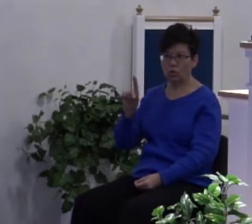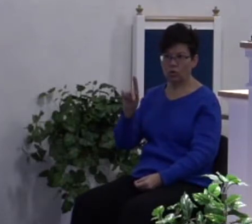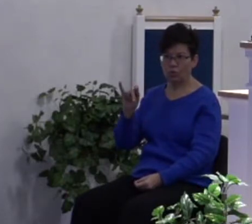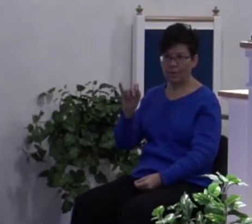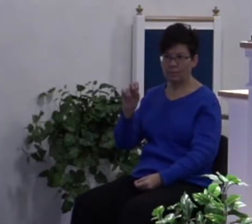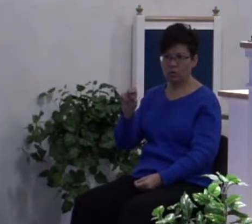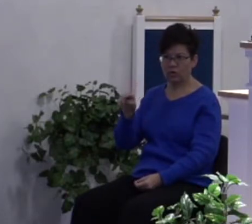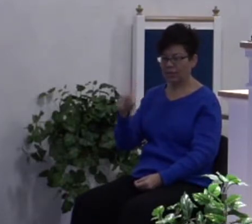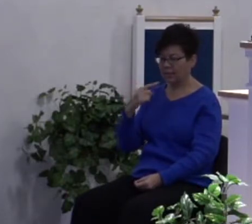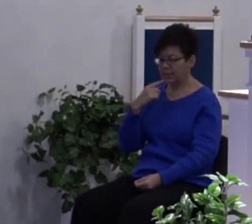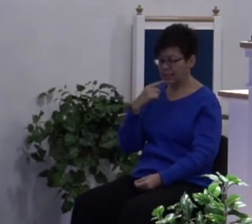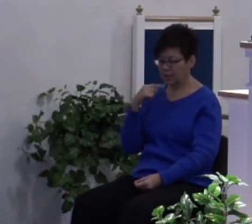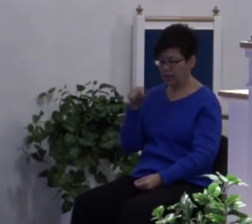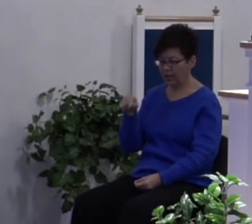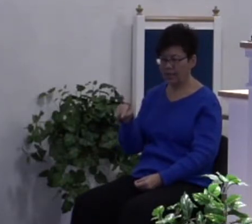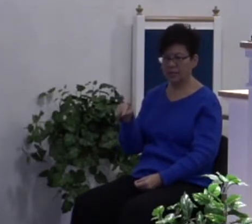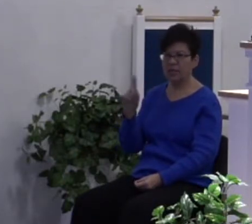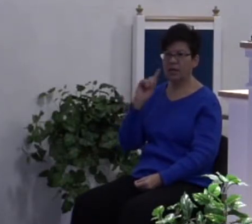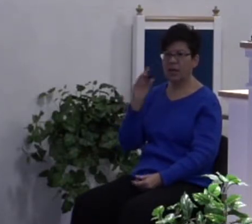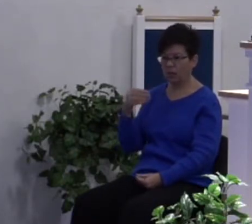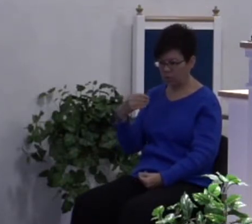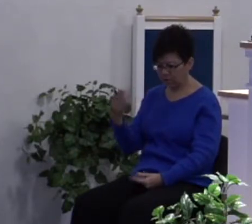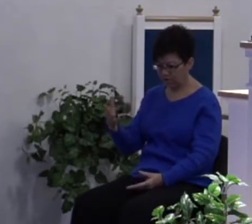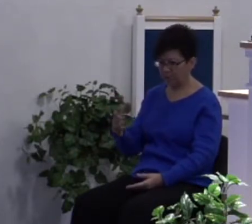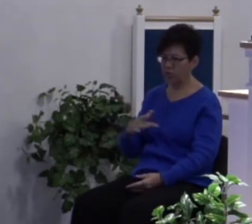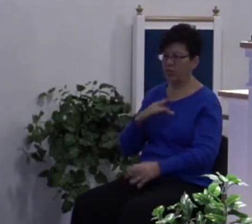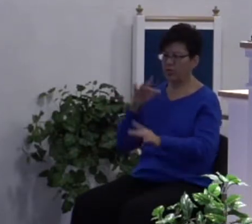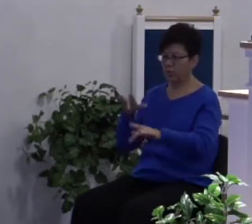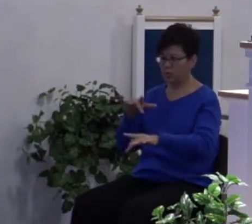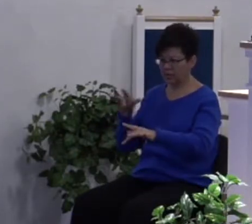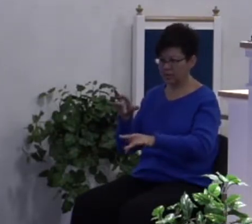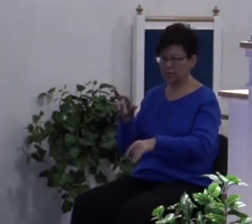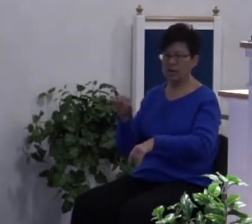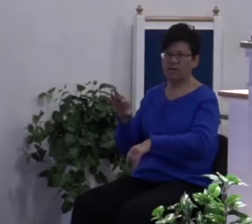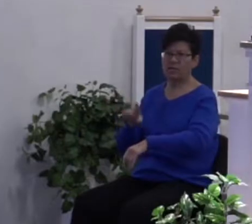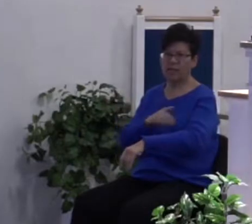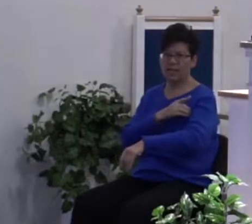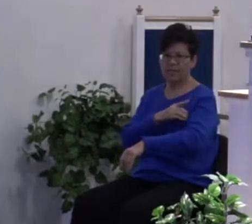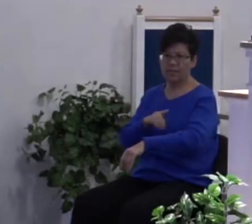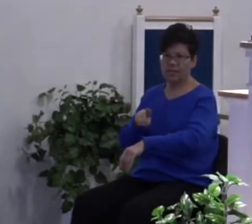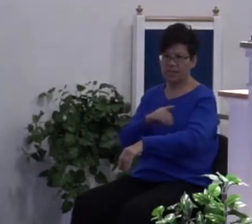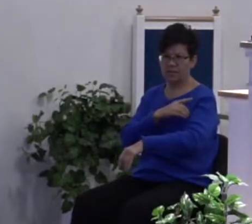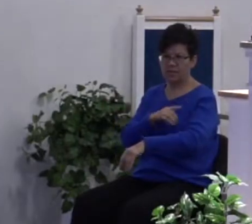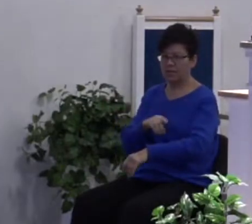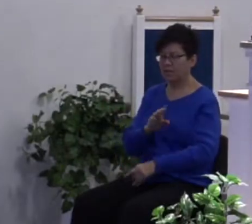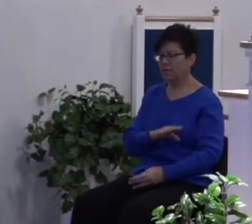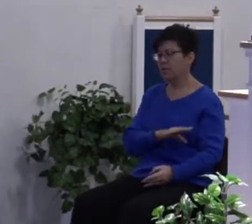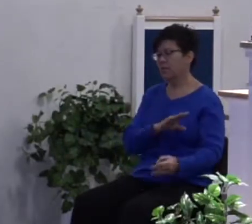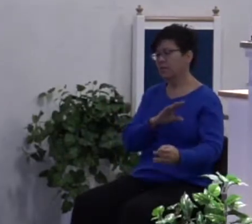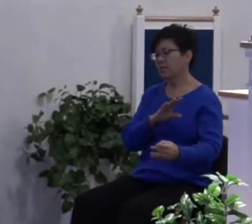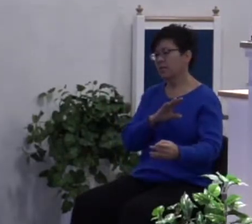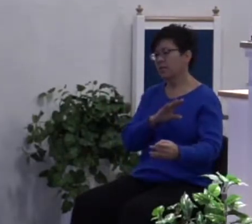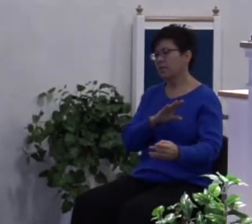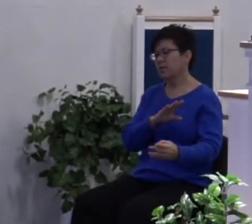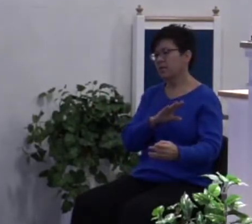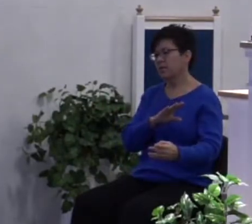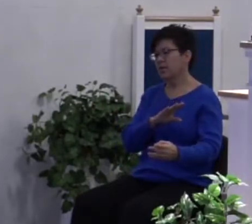this wise, I will give you the sure mercies of David. And then let's just go back to Isaiah. That's where I would like to